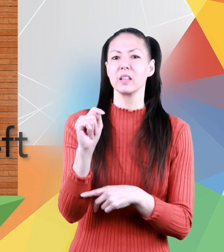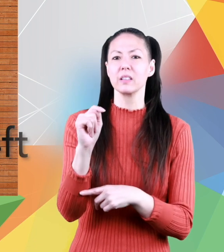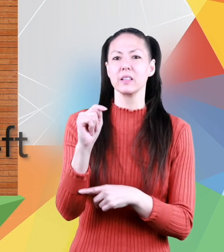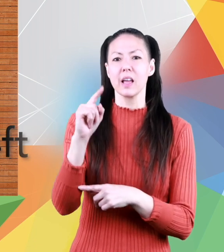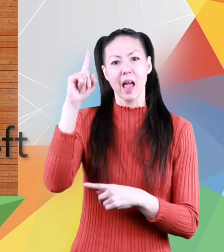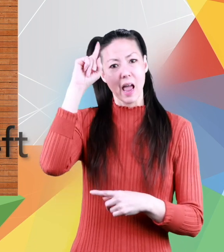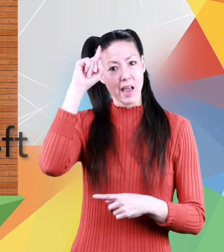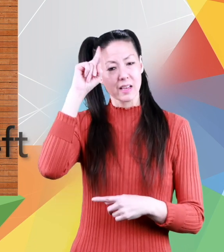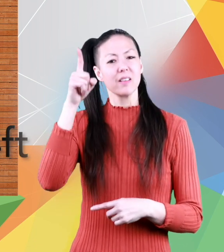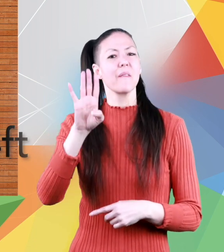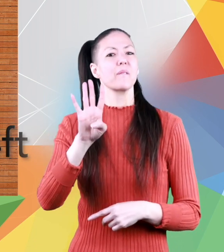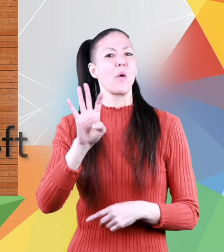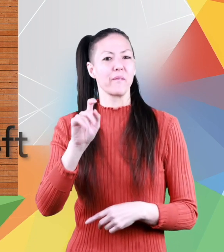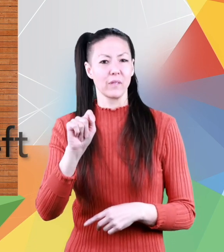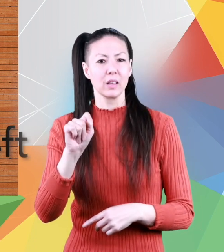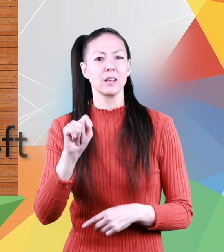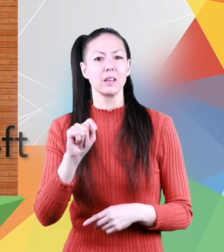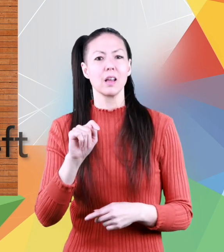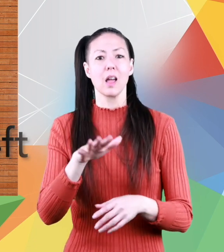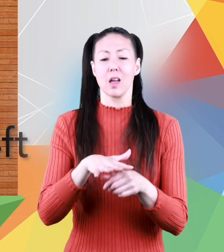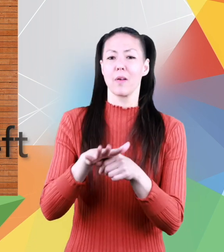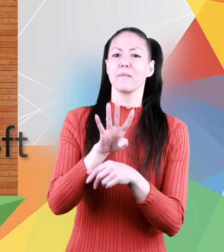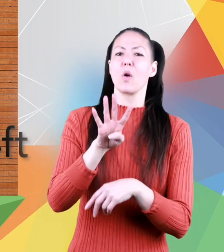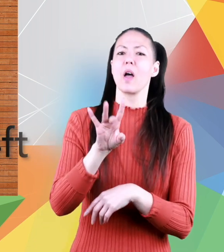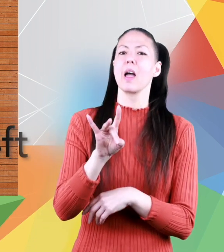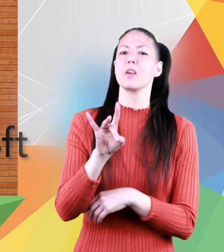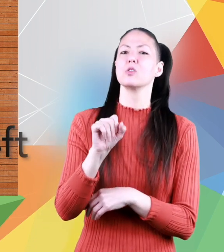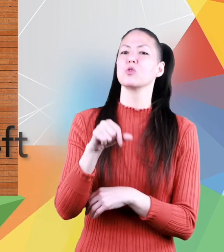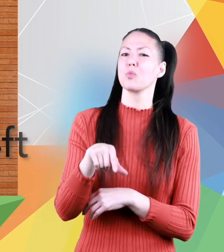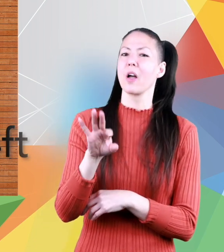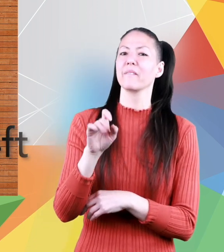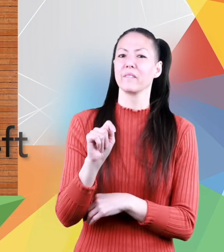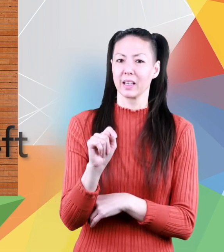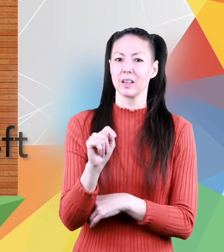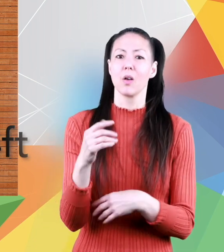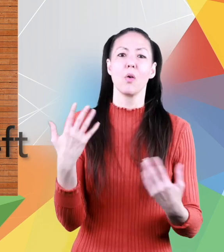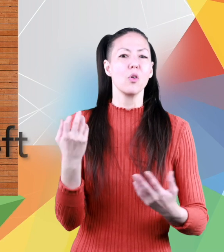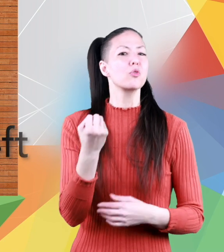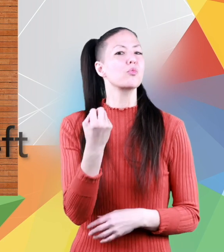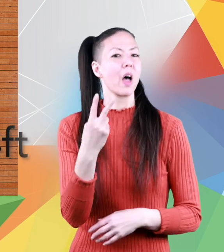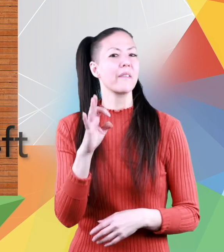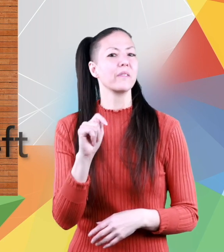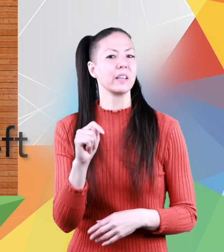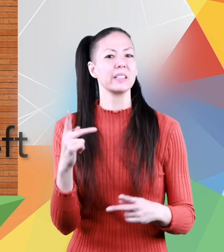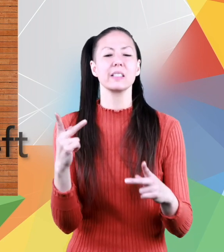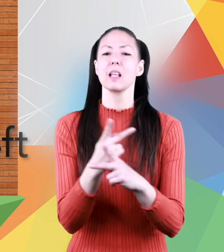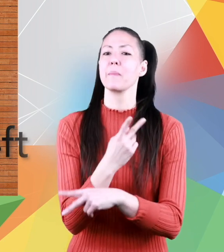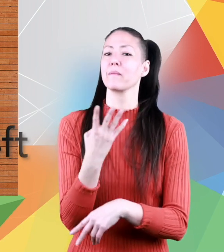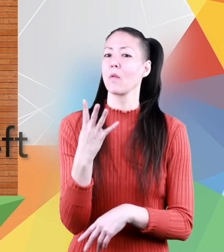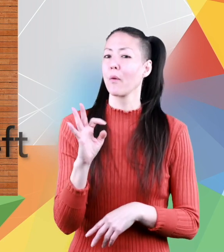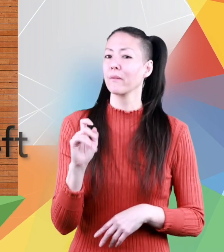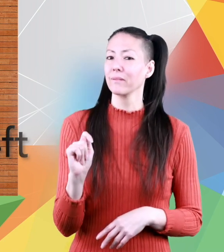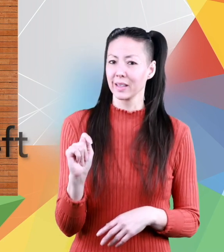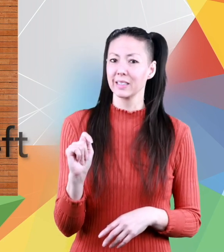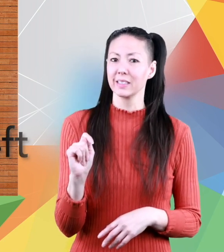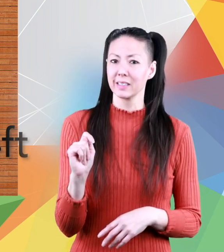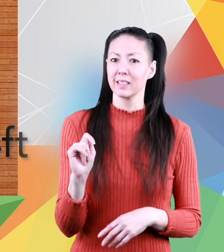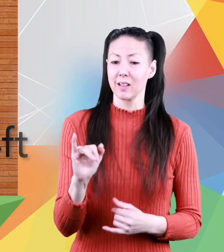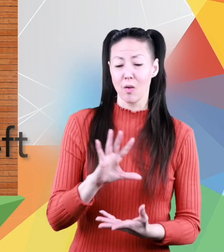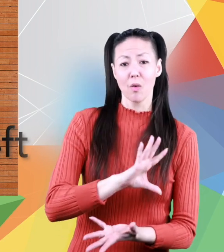height of 4 feet its area is 48 square feet or 12 feet times 4 feet to find the total